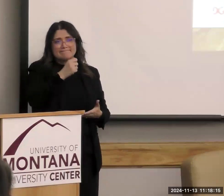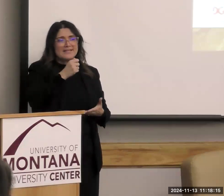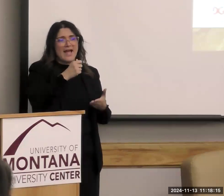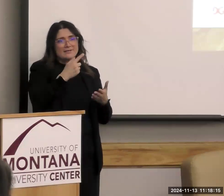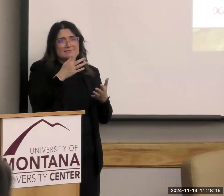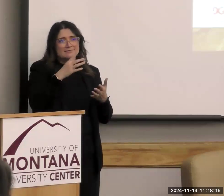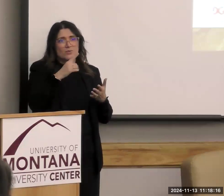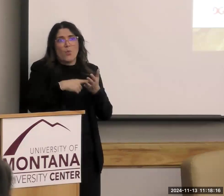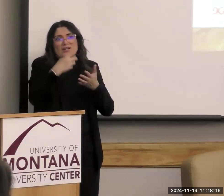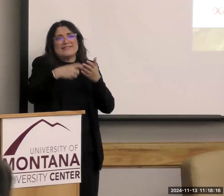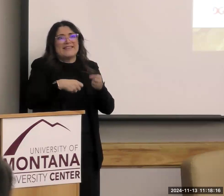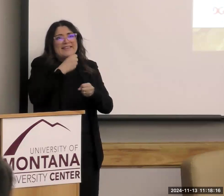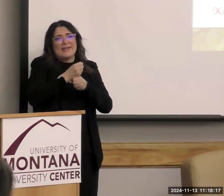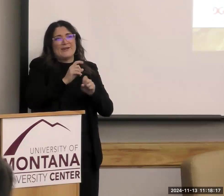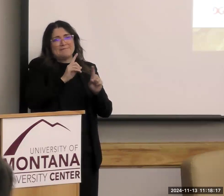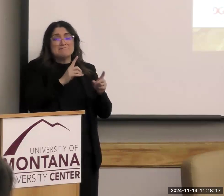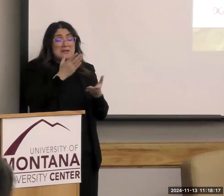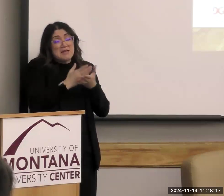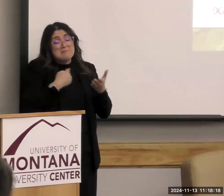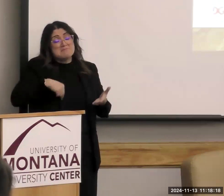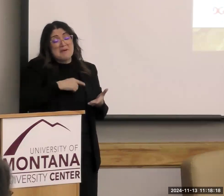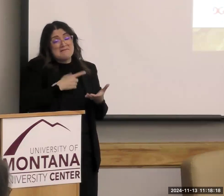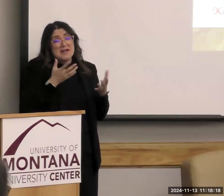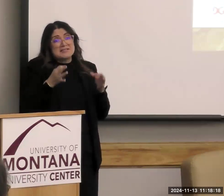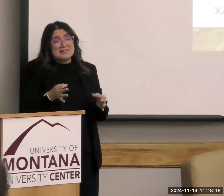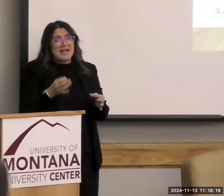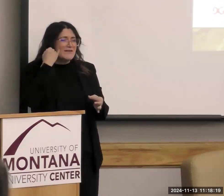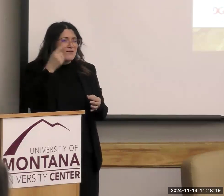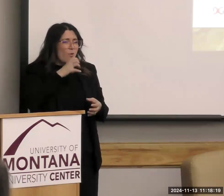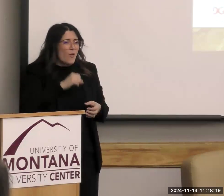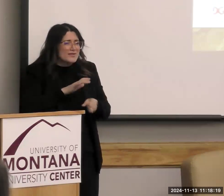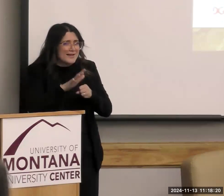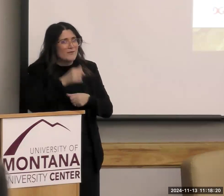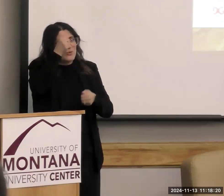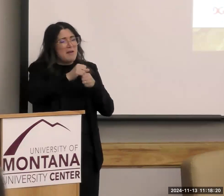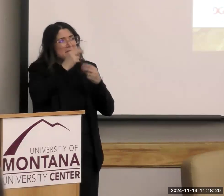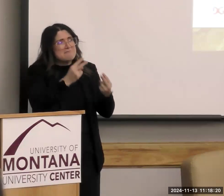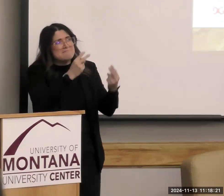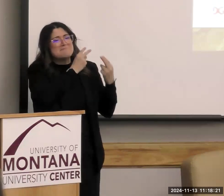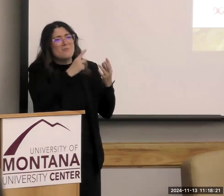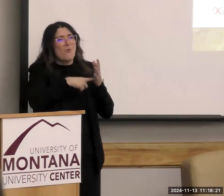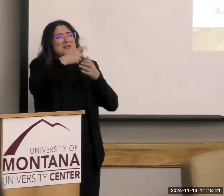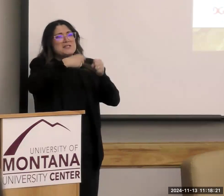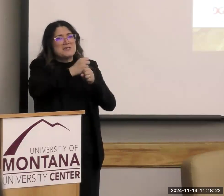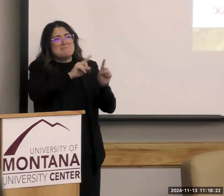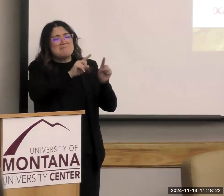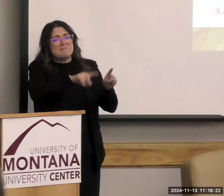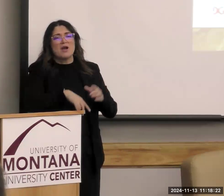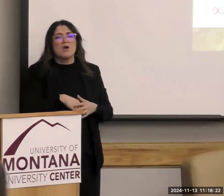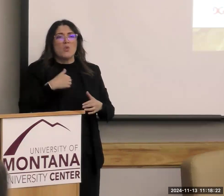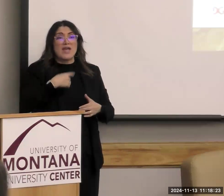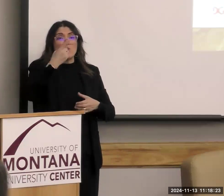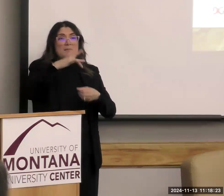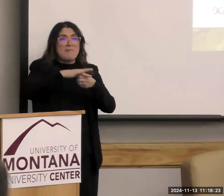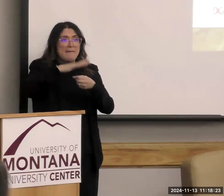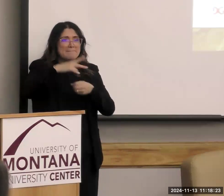-a-year treat, which some of us used to have. If you're old enough, you'll remember. We had one pop. We call